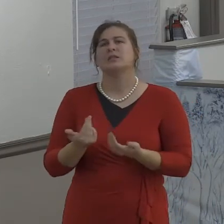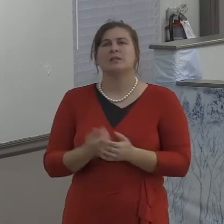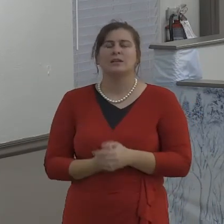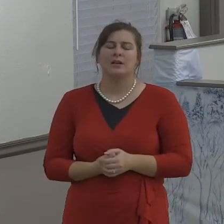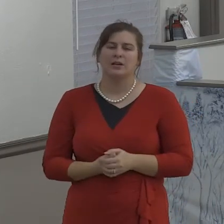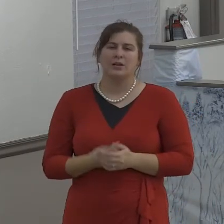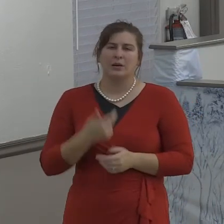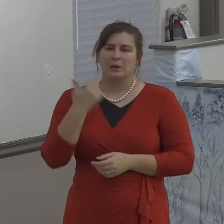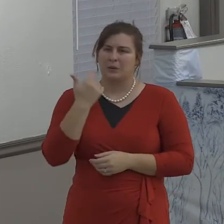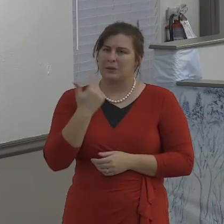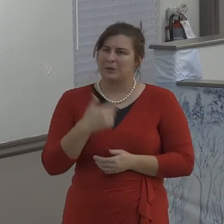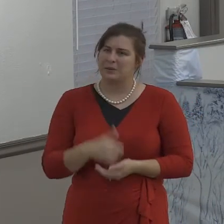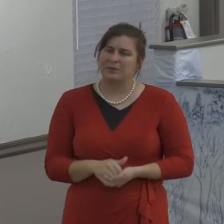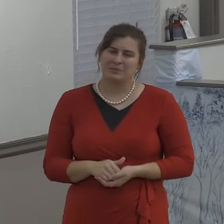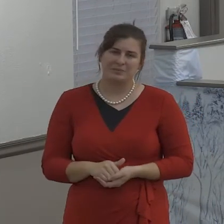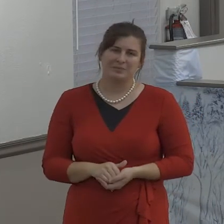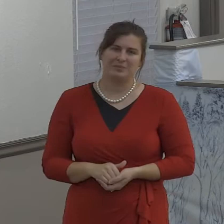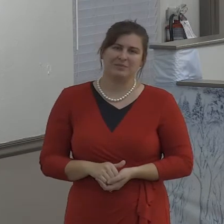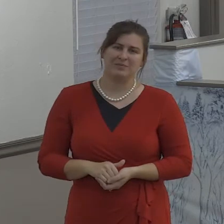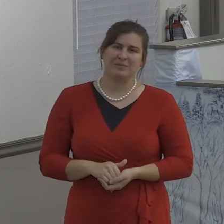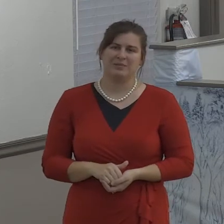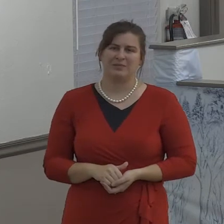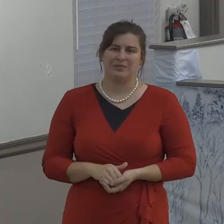he died for us.